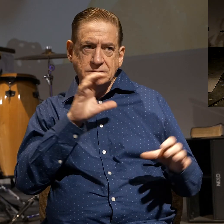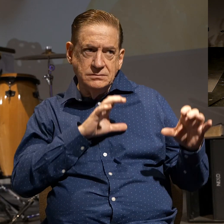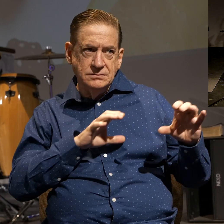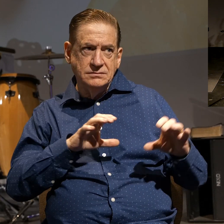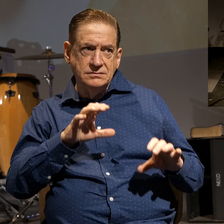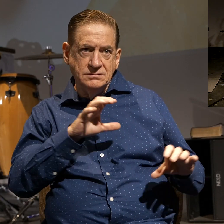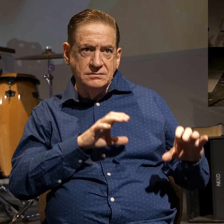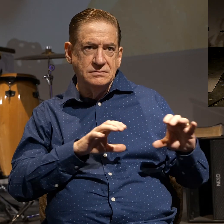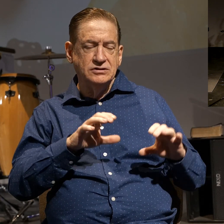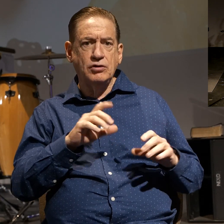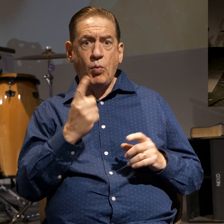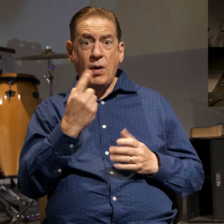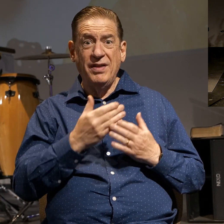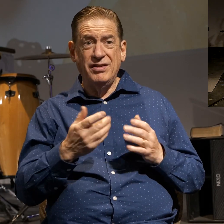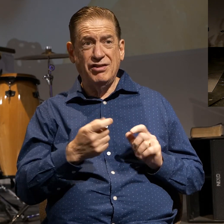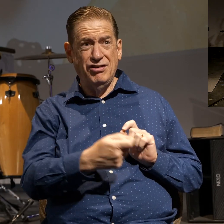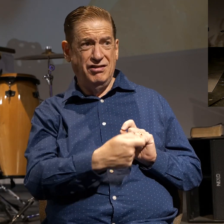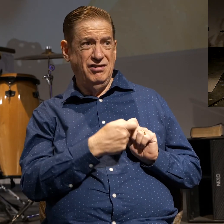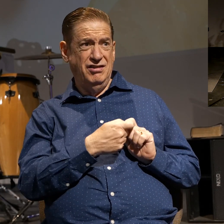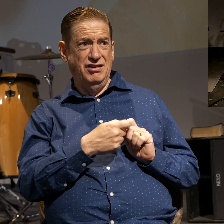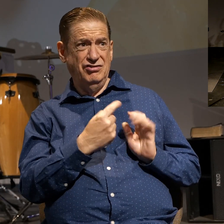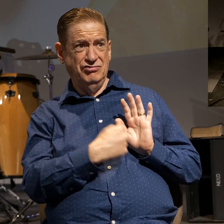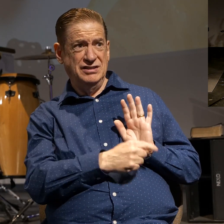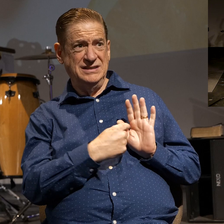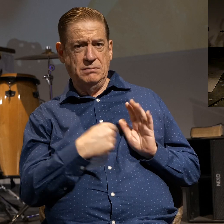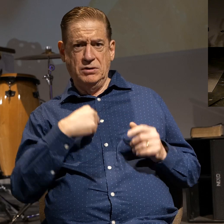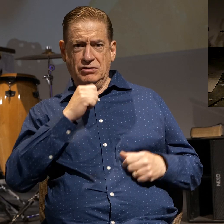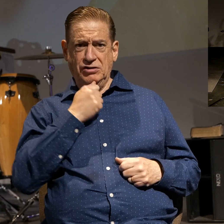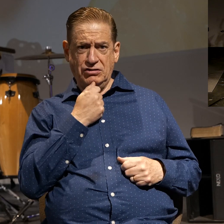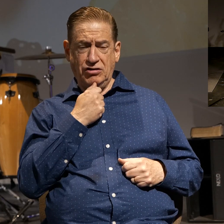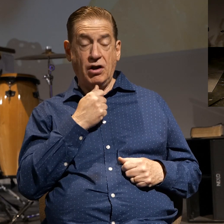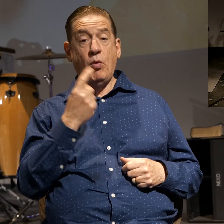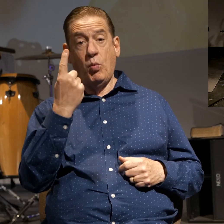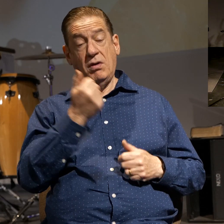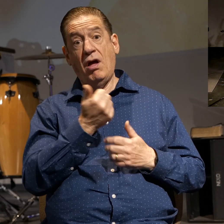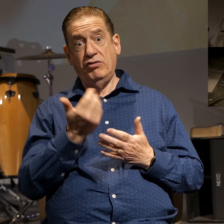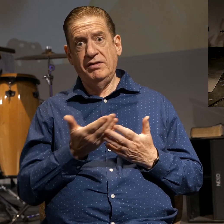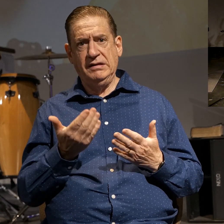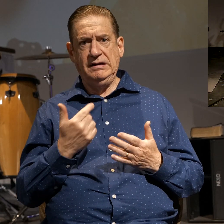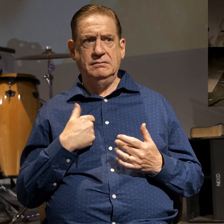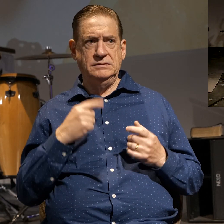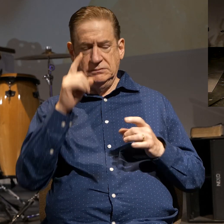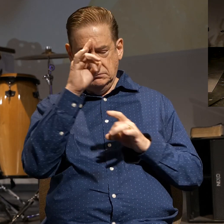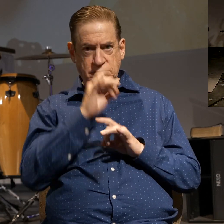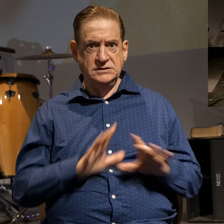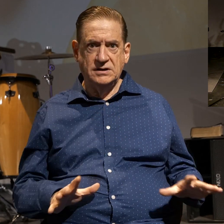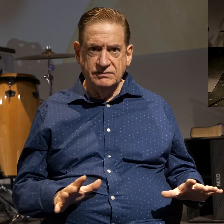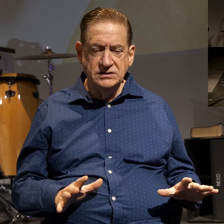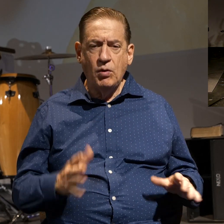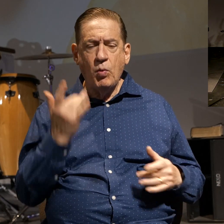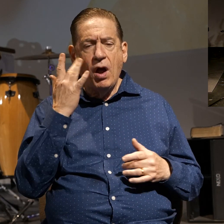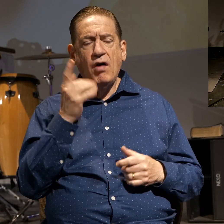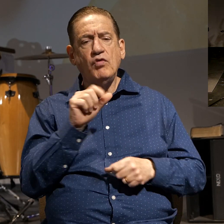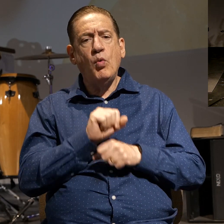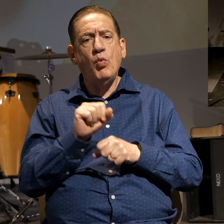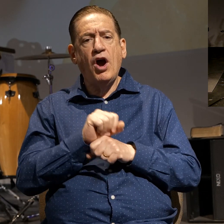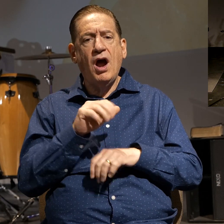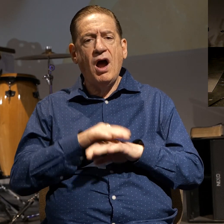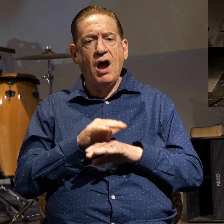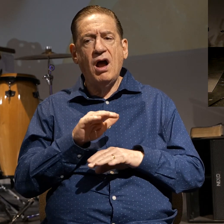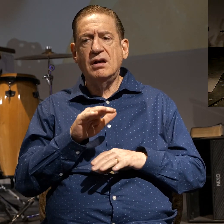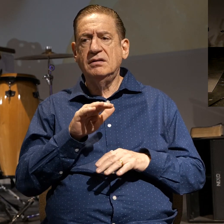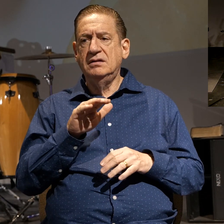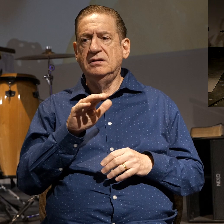thing to be hurt by criticism, it's another thing to be devastated by it. So what's the difference? Well, if I try working on the will, behavior modification by